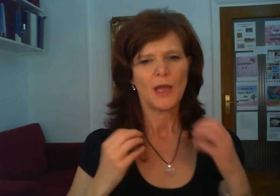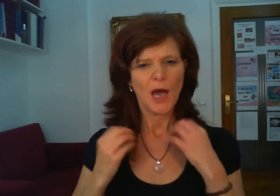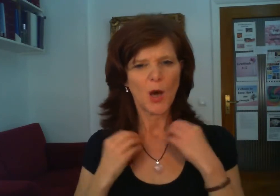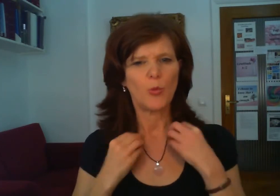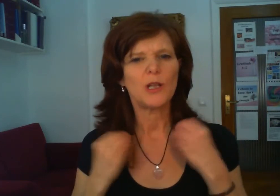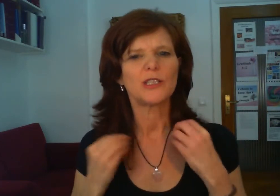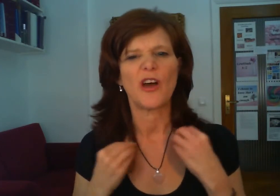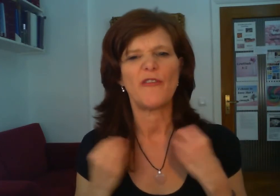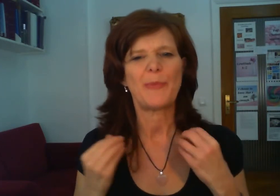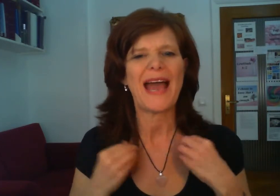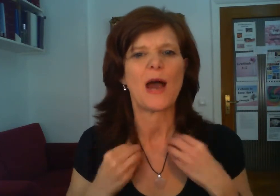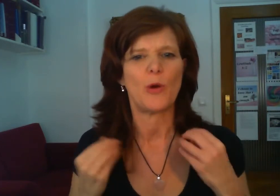a world of power